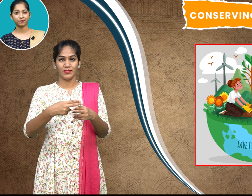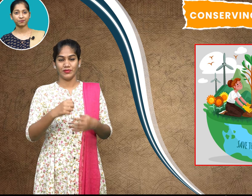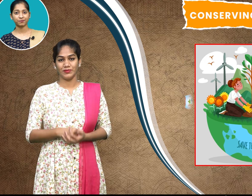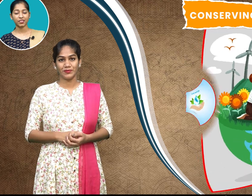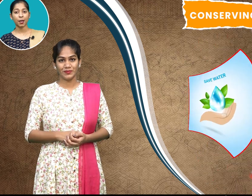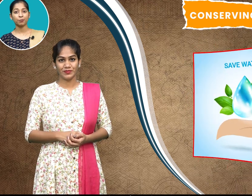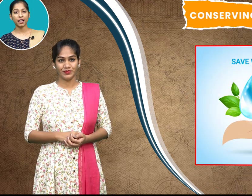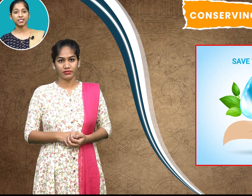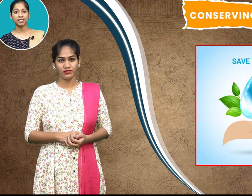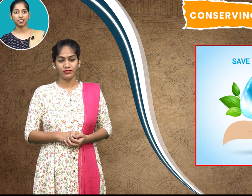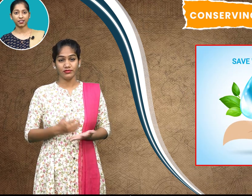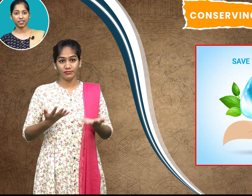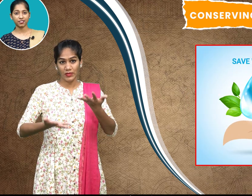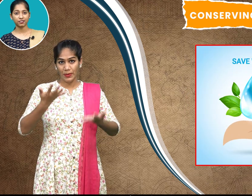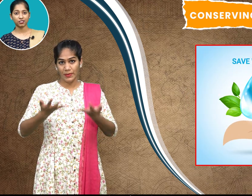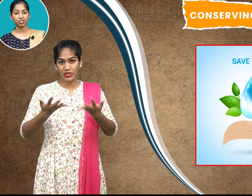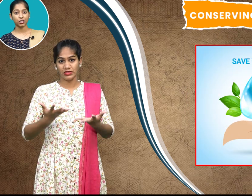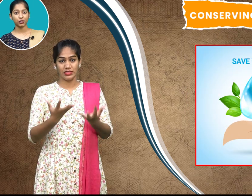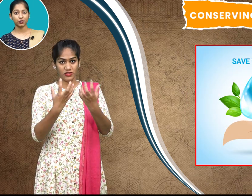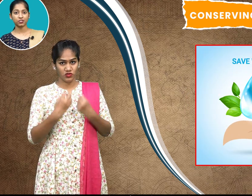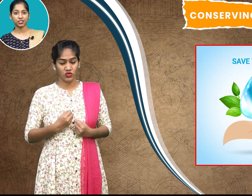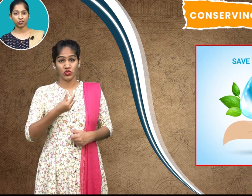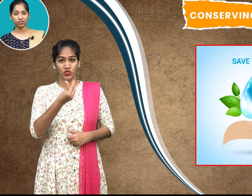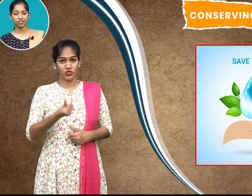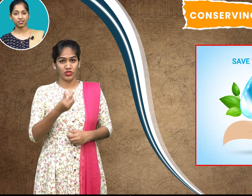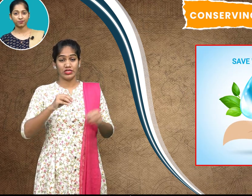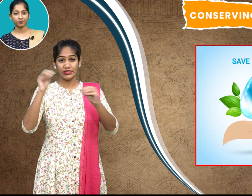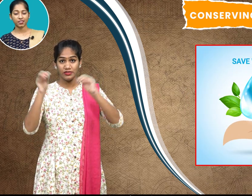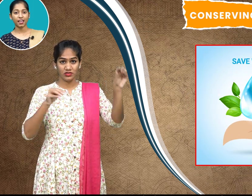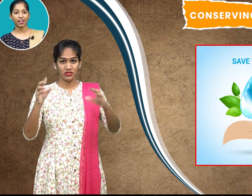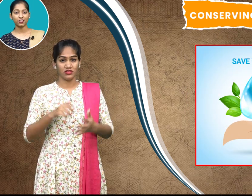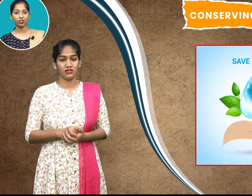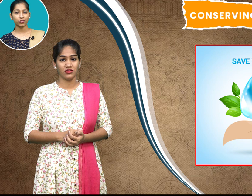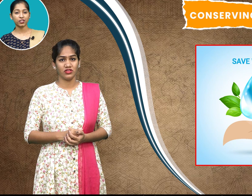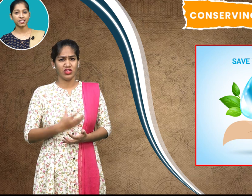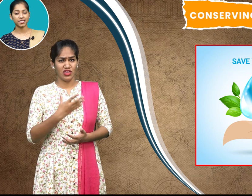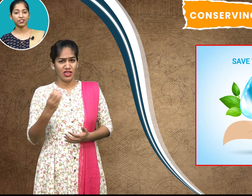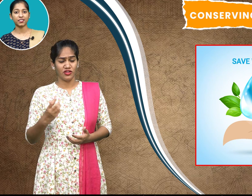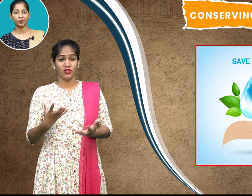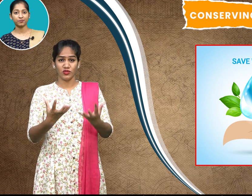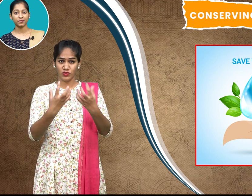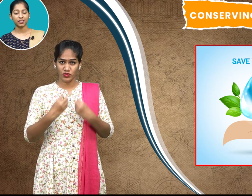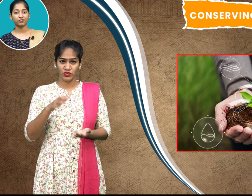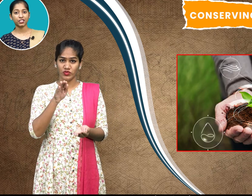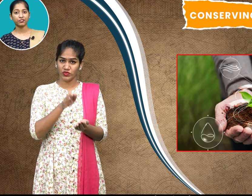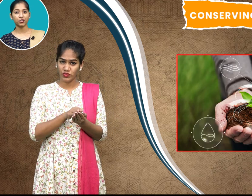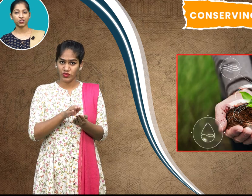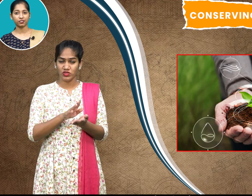balancing the need to use resources and also conserve them for the future